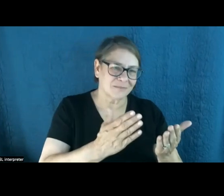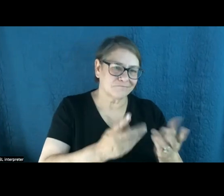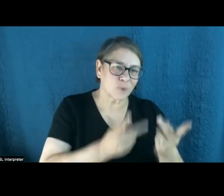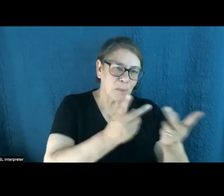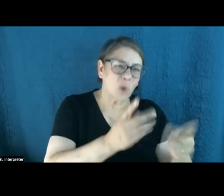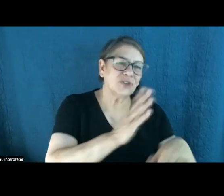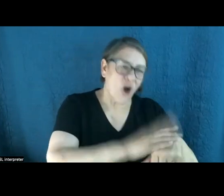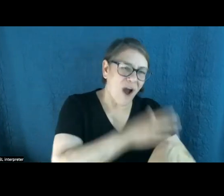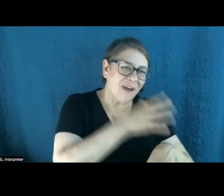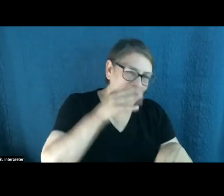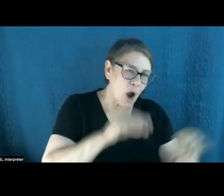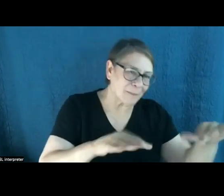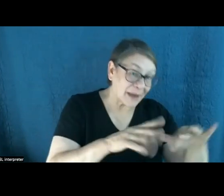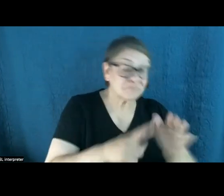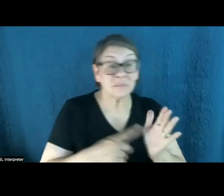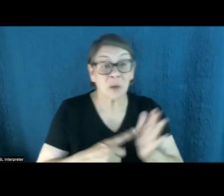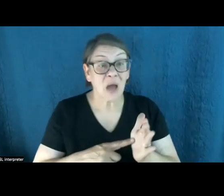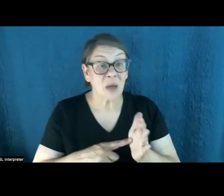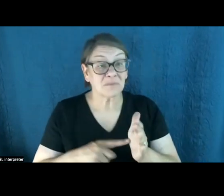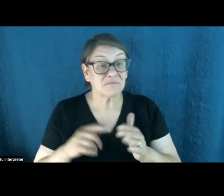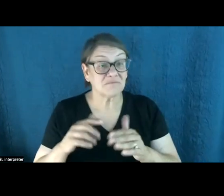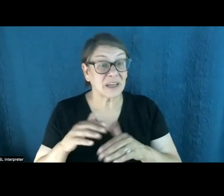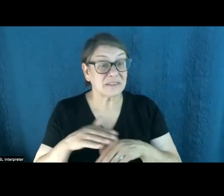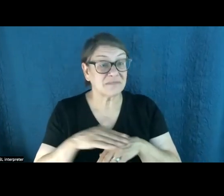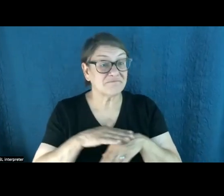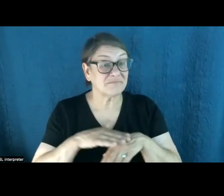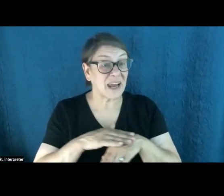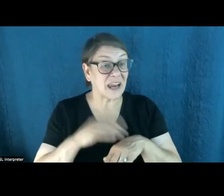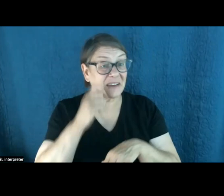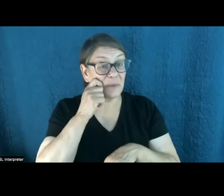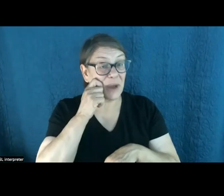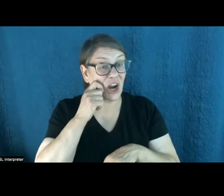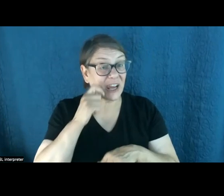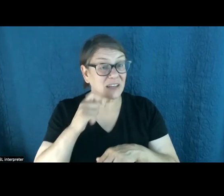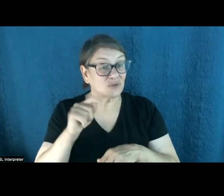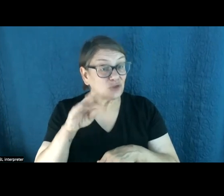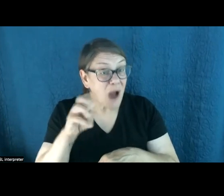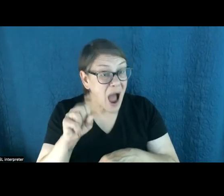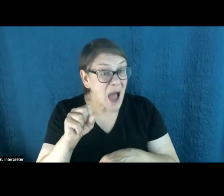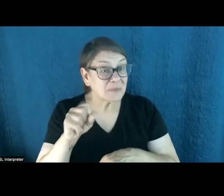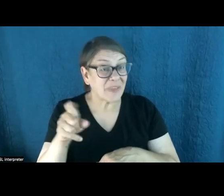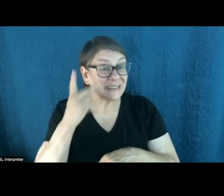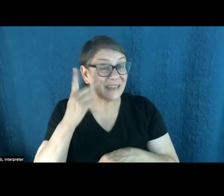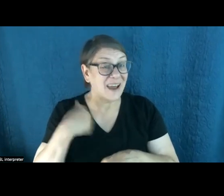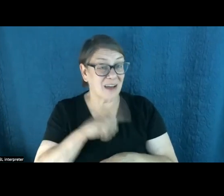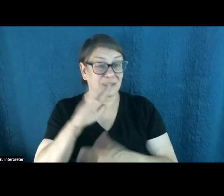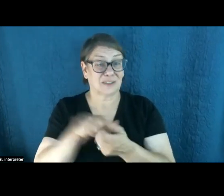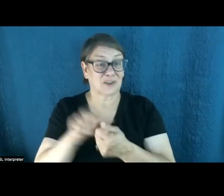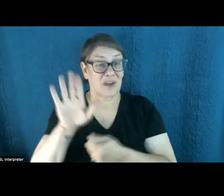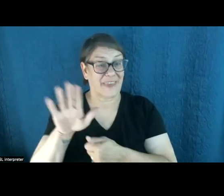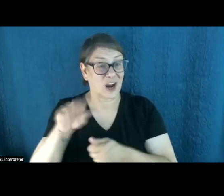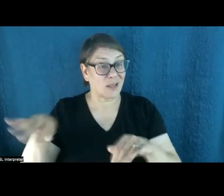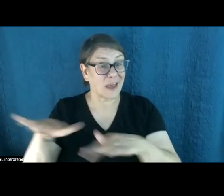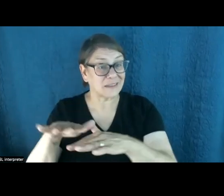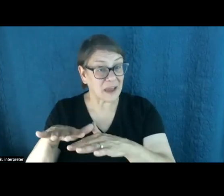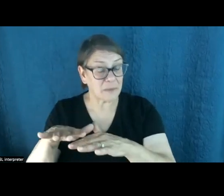Sometimes it's Native American tribes. They, they see these big energy installations as desecrating their sacred landscapes. And a lot